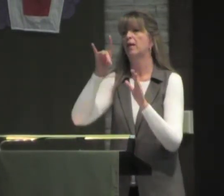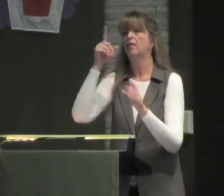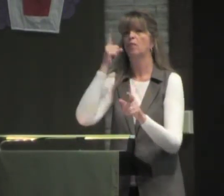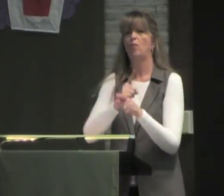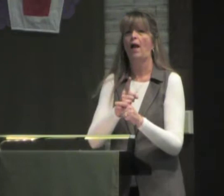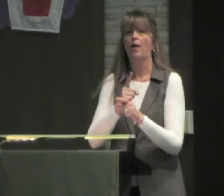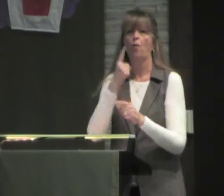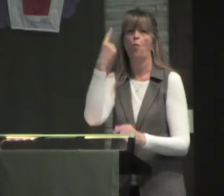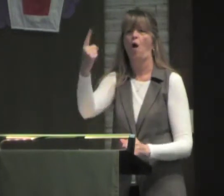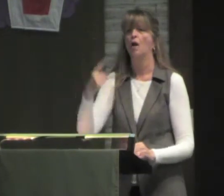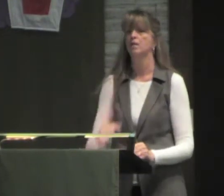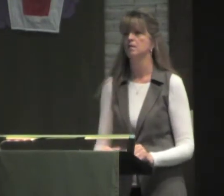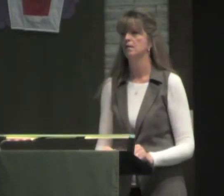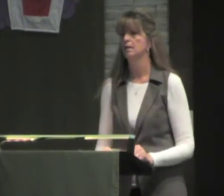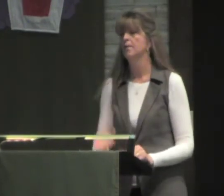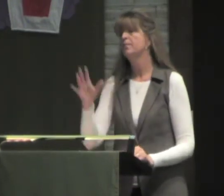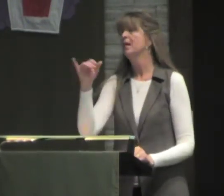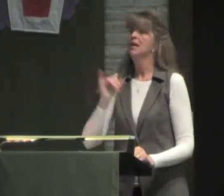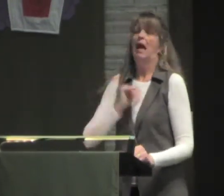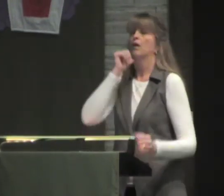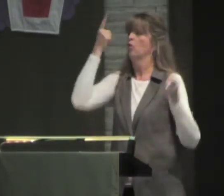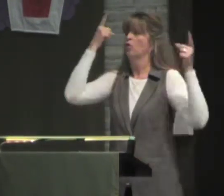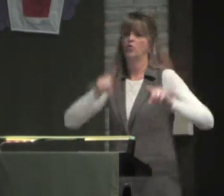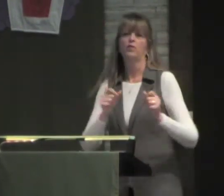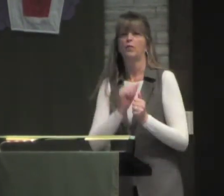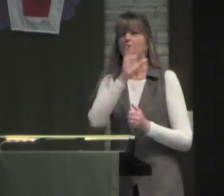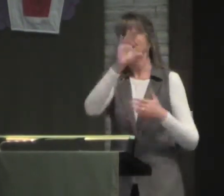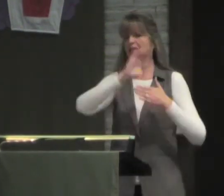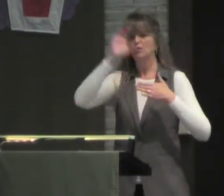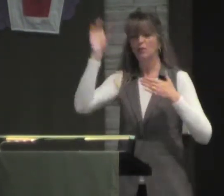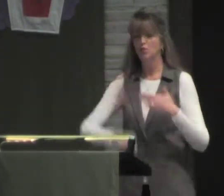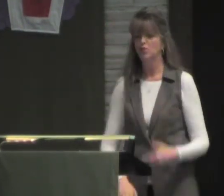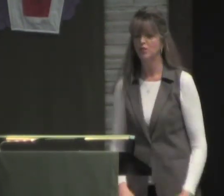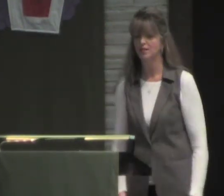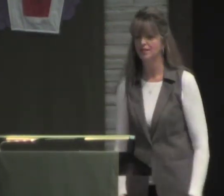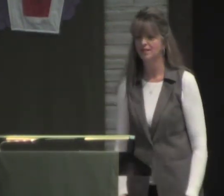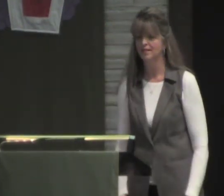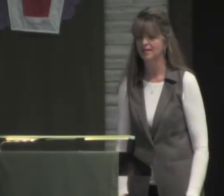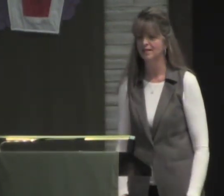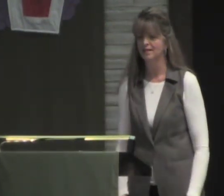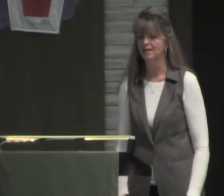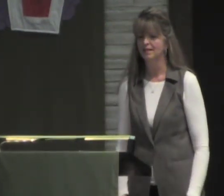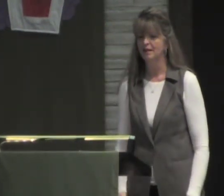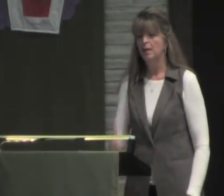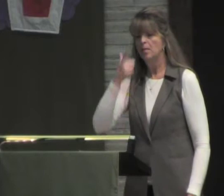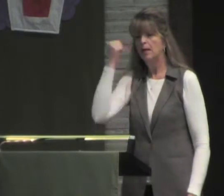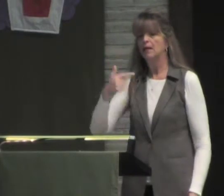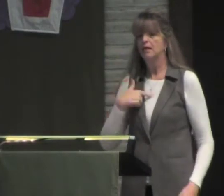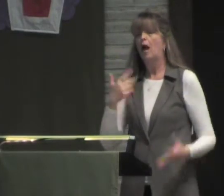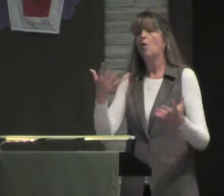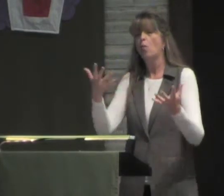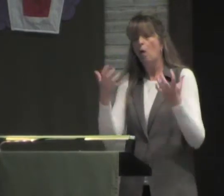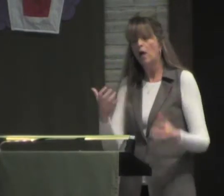It's just a matter of choosing the right things. Now I don't really necessarily agree with this conclusion